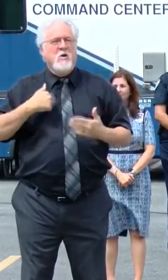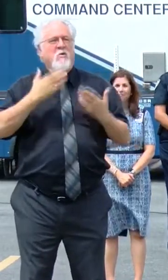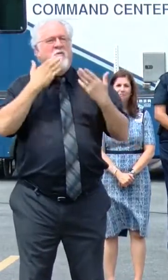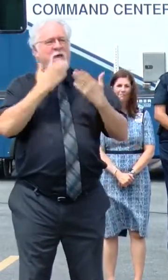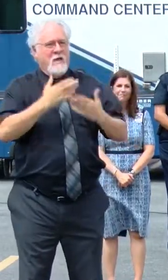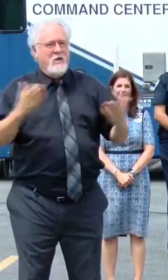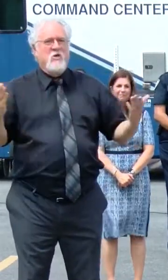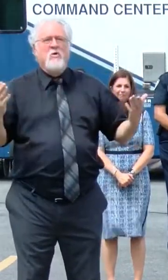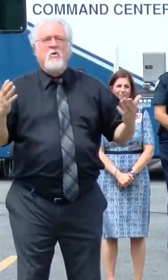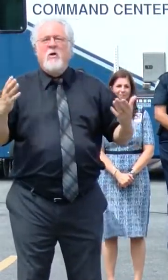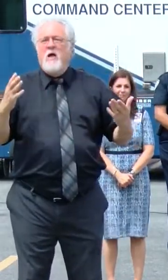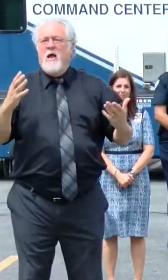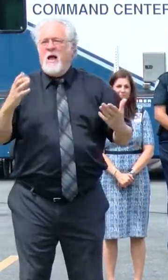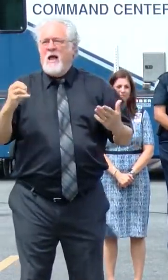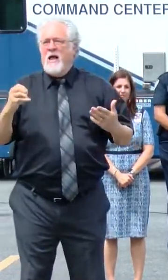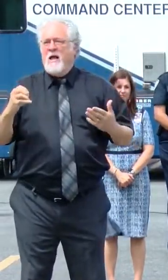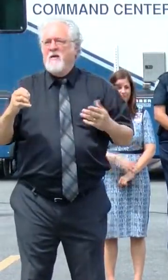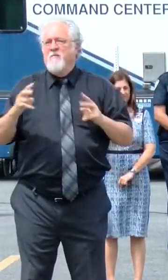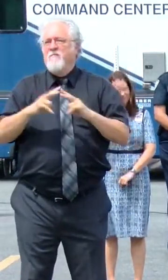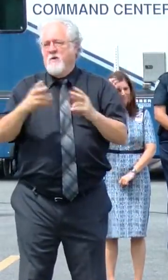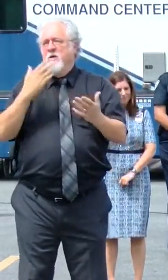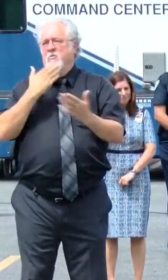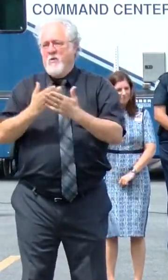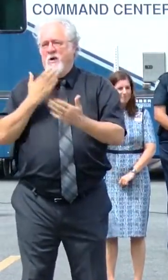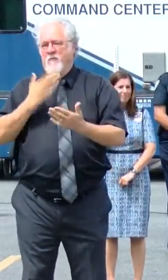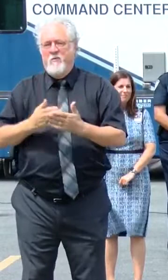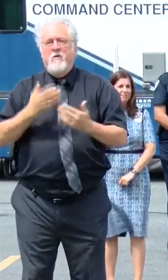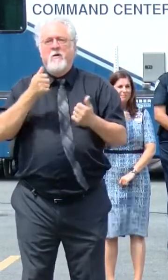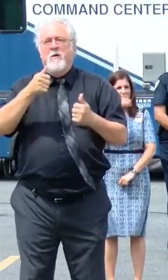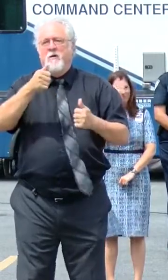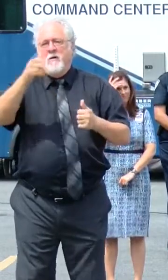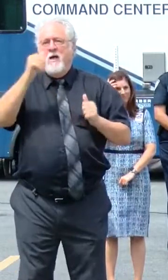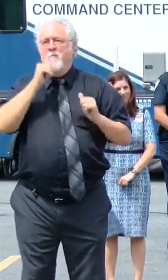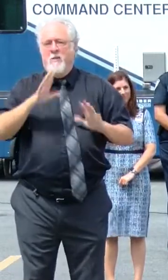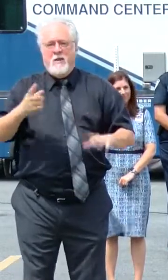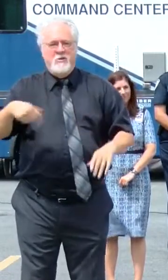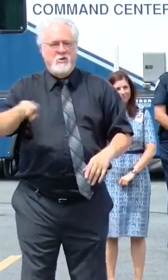thank you. And I'm extremely grateful. God bless you.